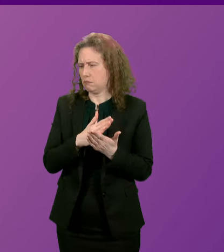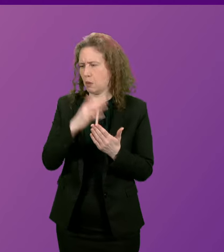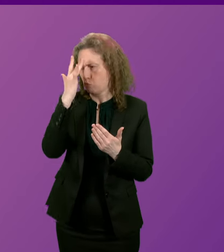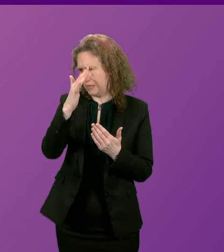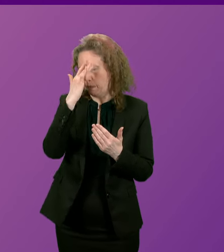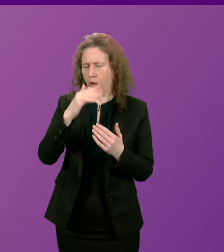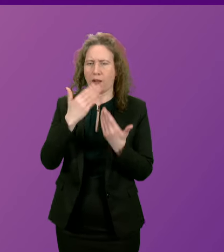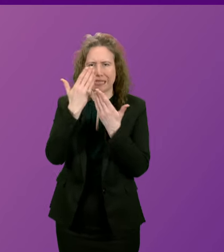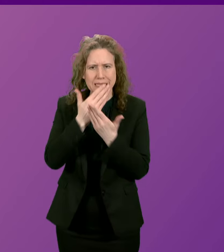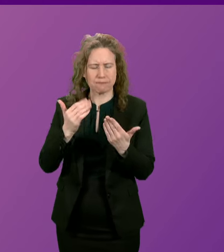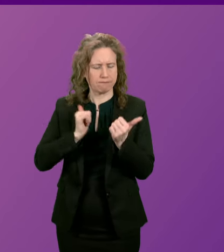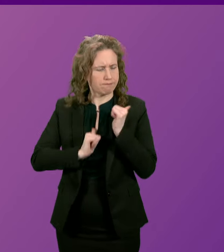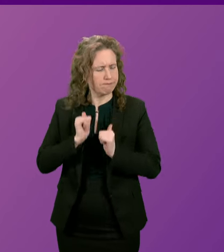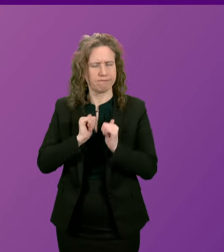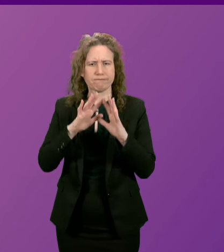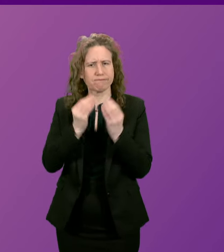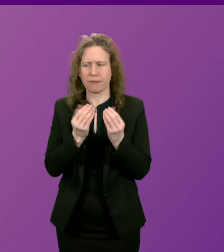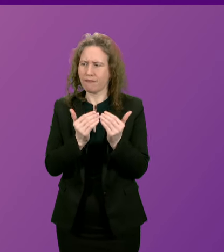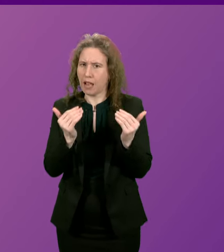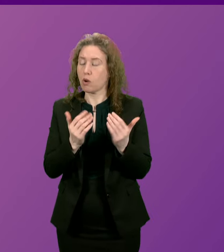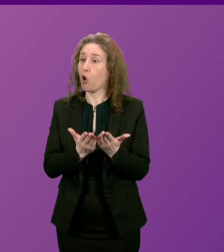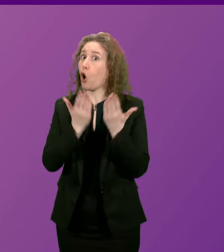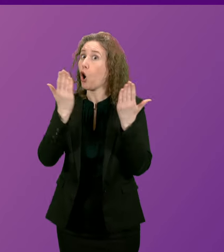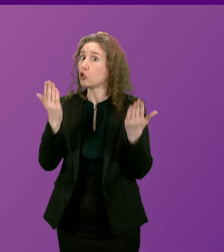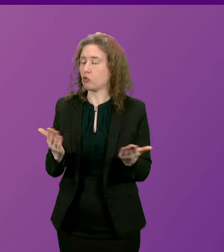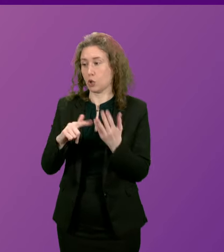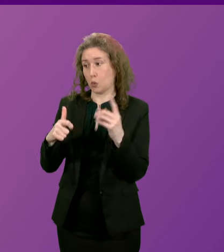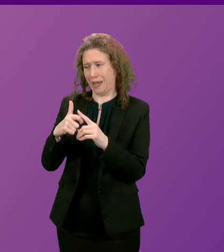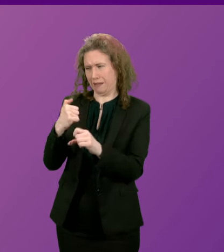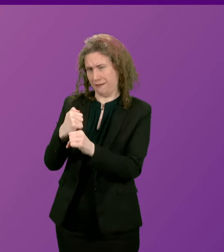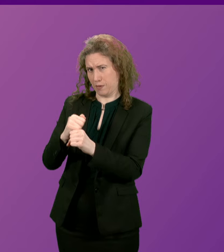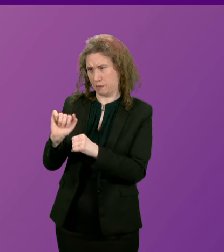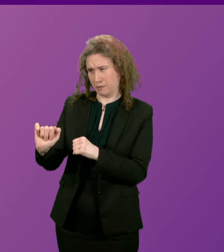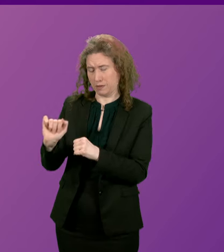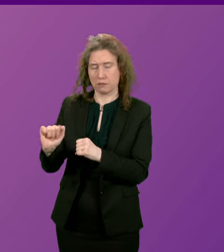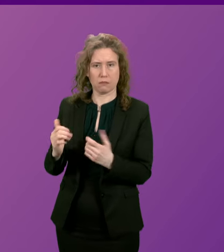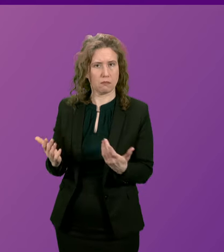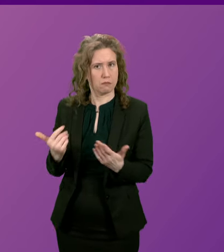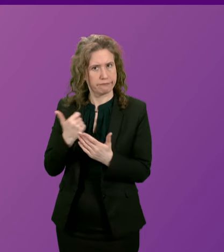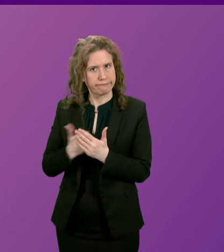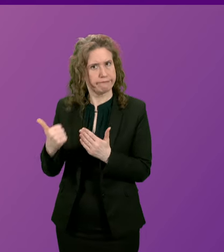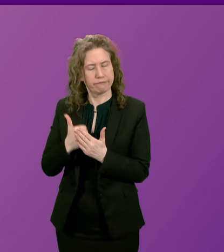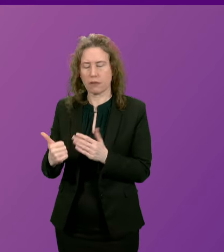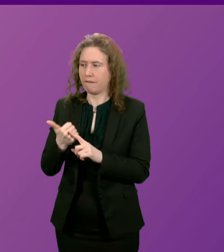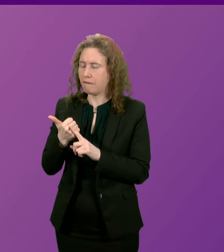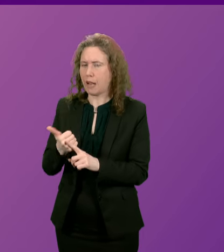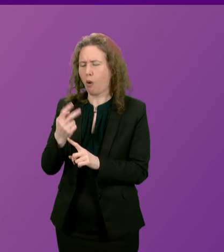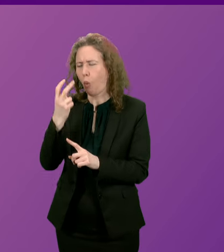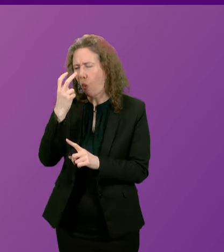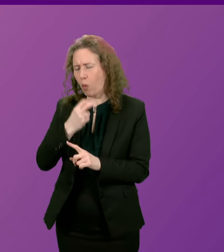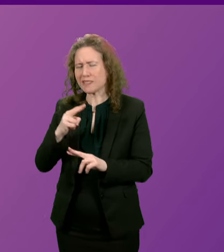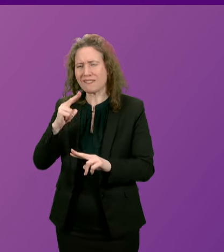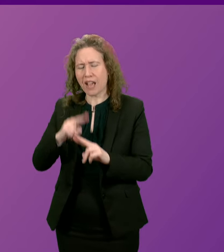dignity fairness and respect in contrast the UK government continue to favor an outdated